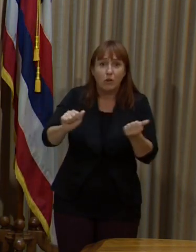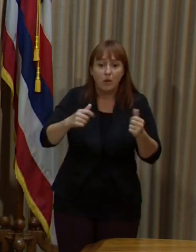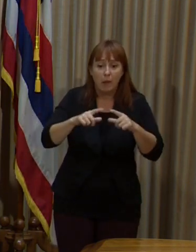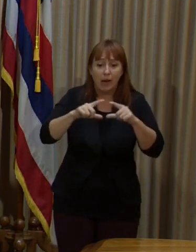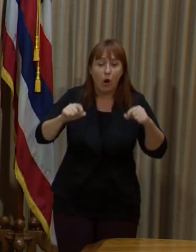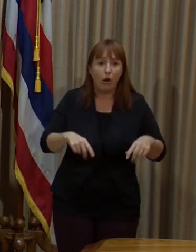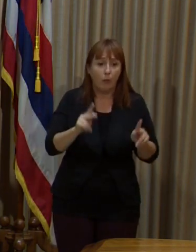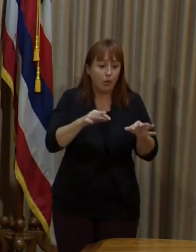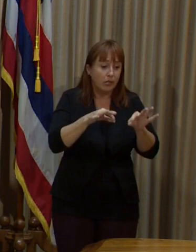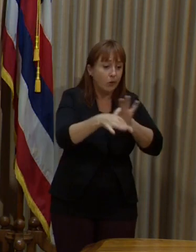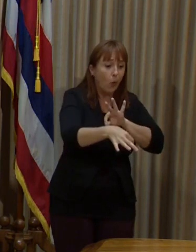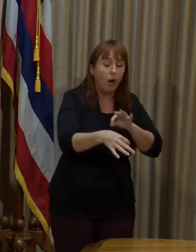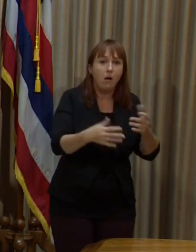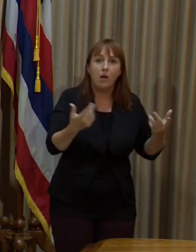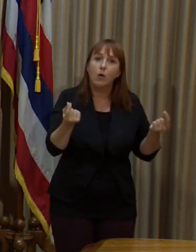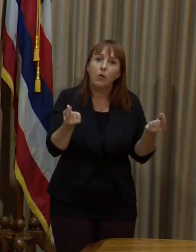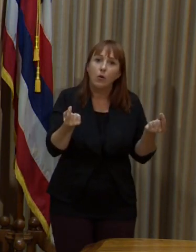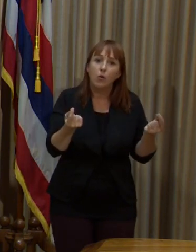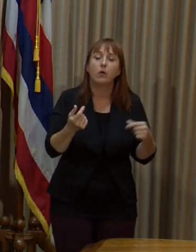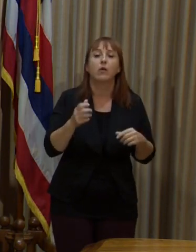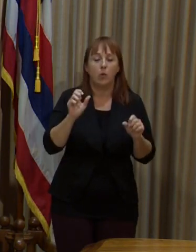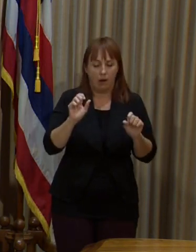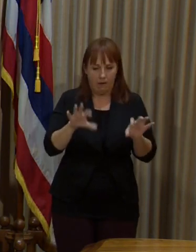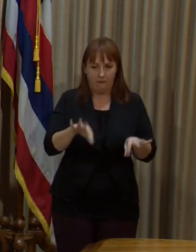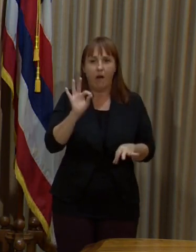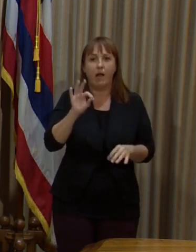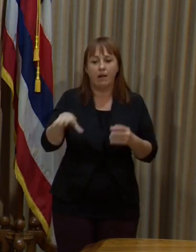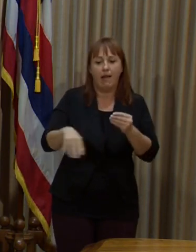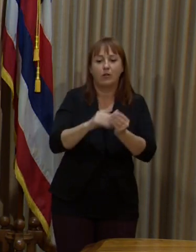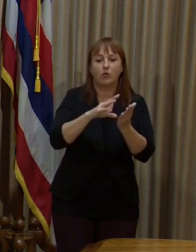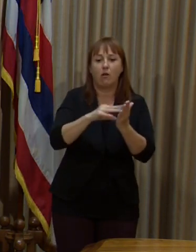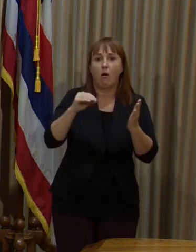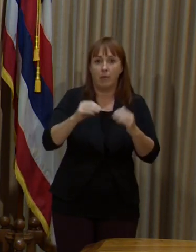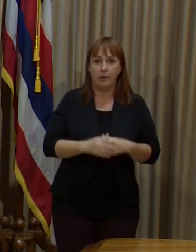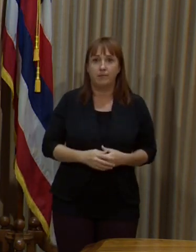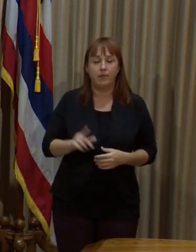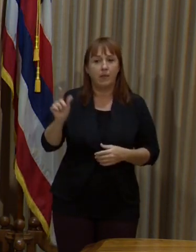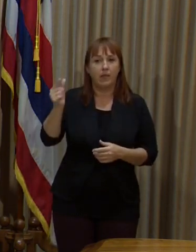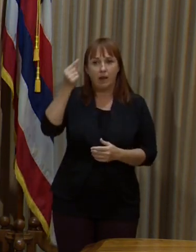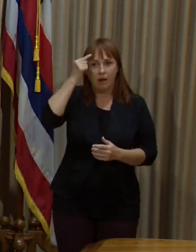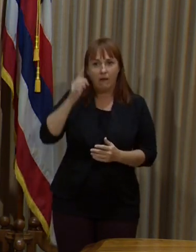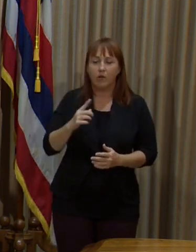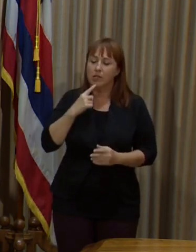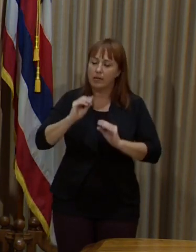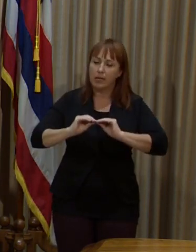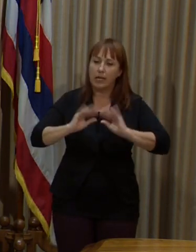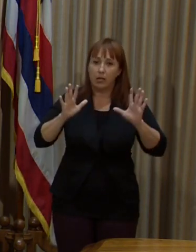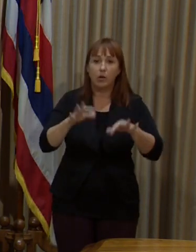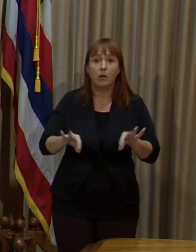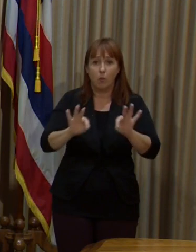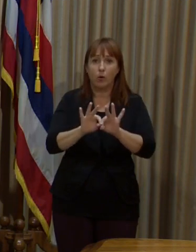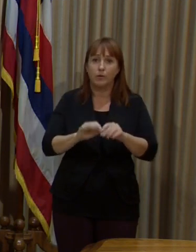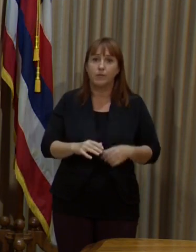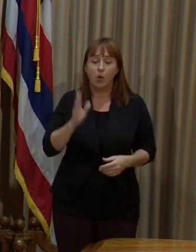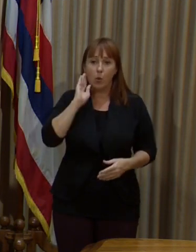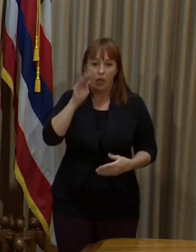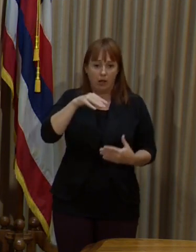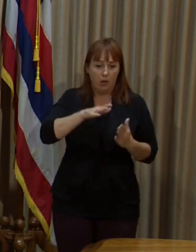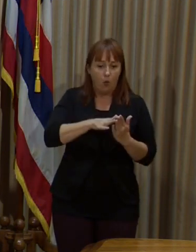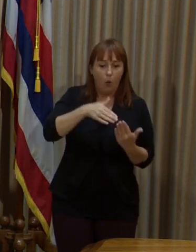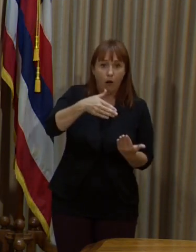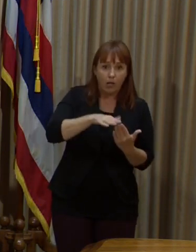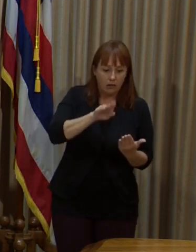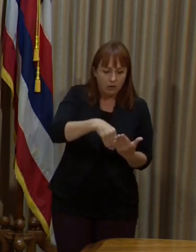Someone tore it up. Well, we will be able to get an extra card. The governor made it very clear that that was important. So we're going to reach into our